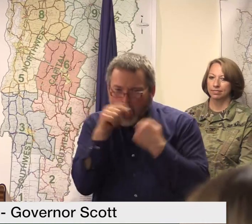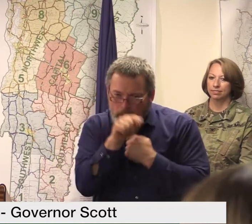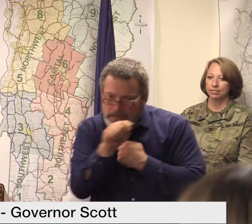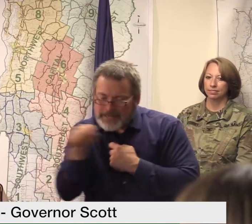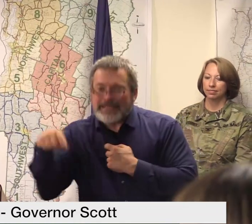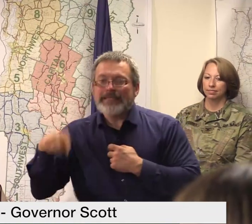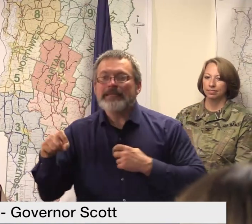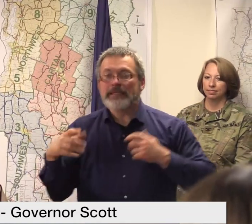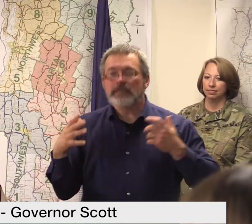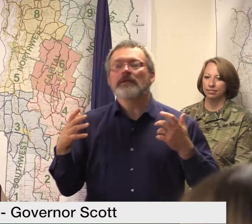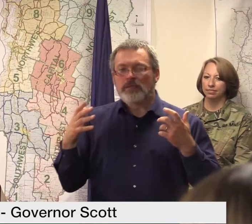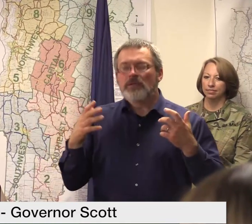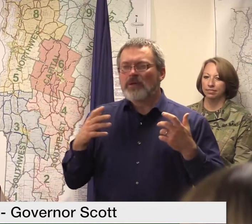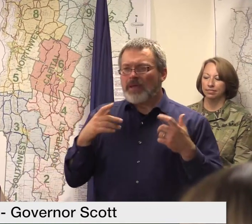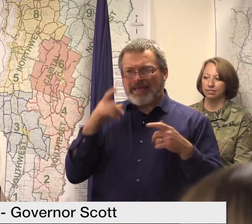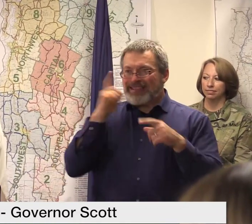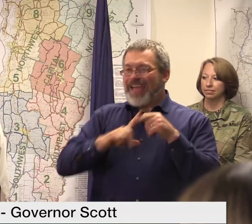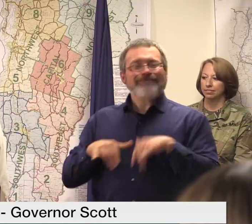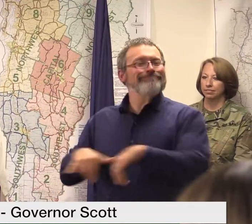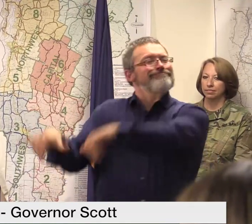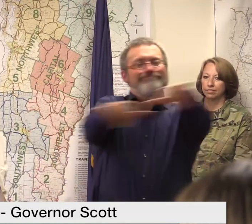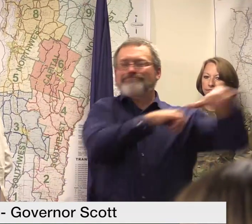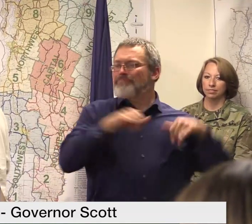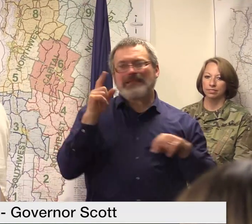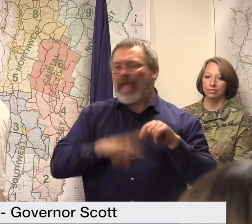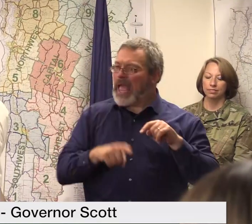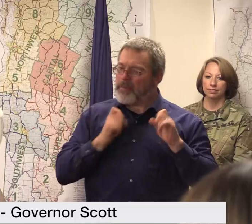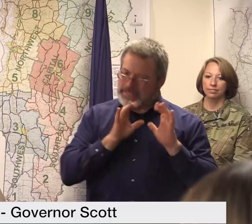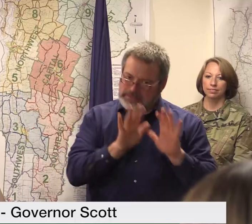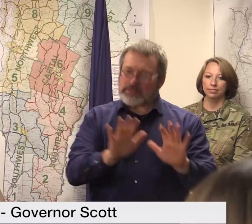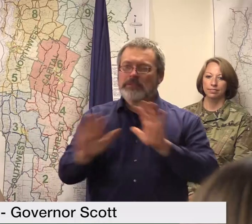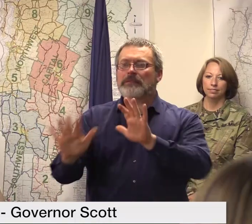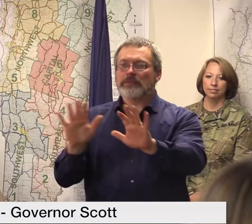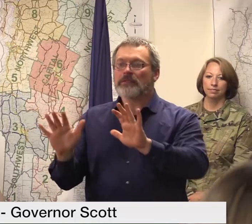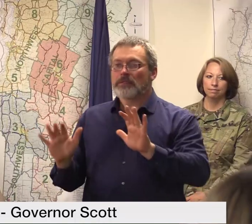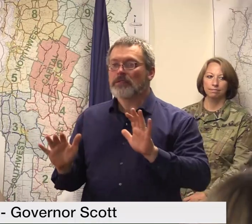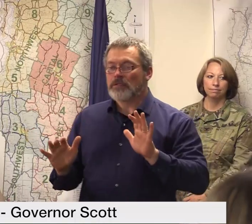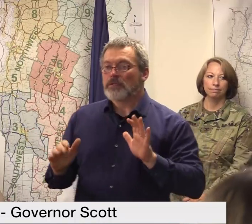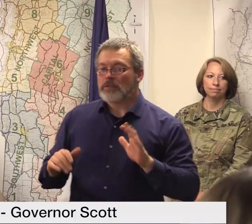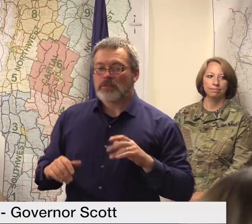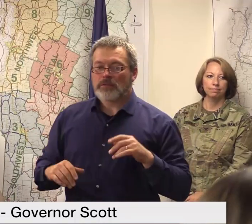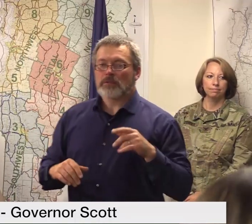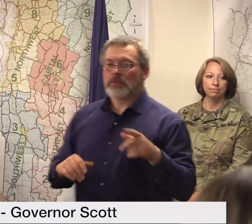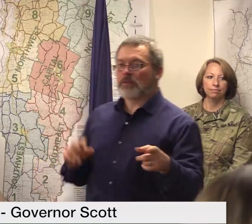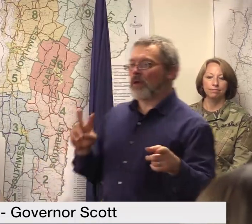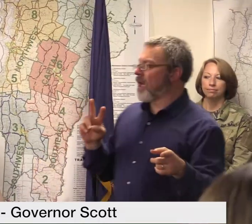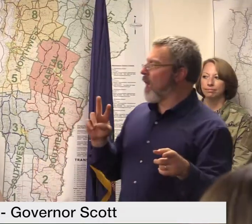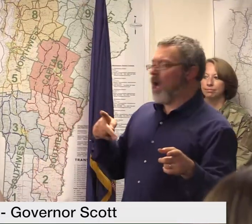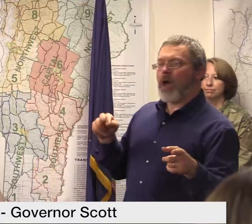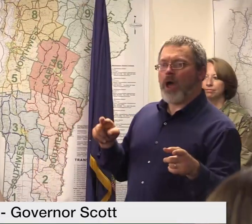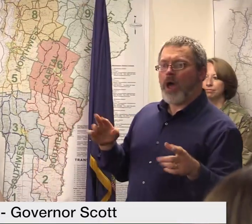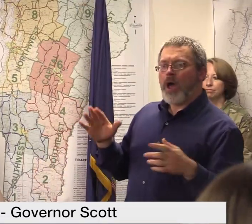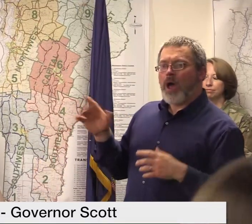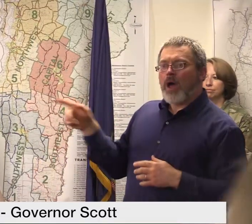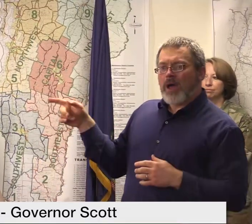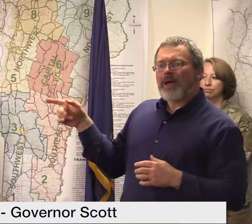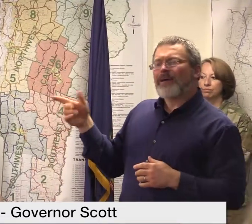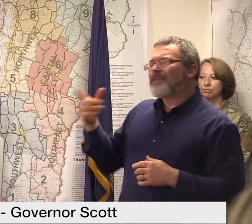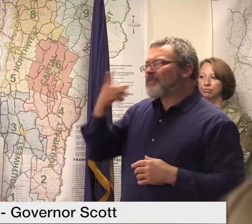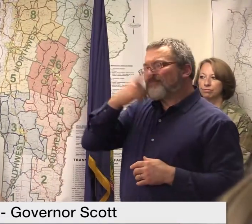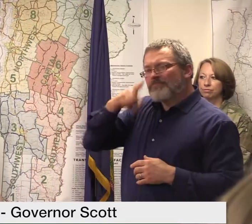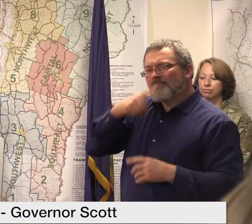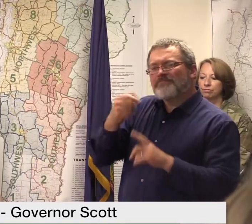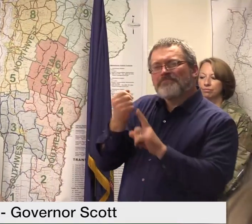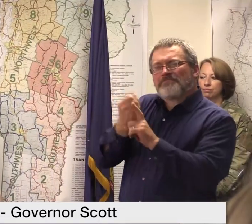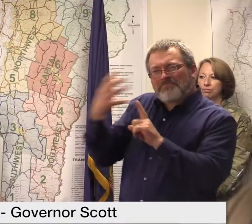well would you mind explaining a bit the FEMA buyout process and how that works that falls under our national flood